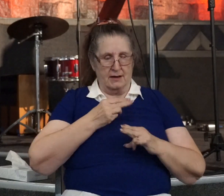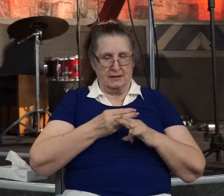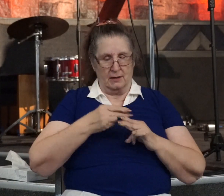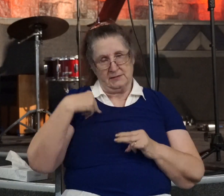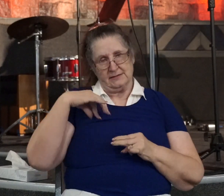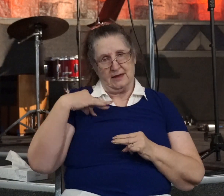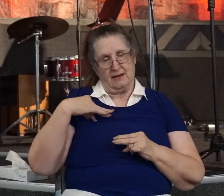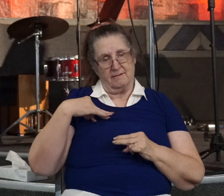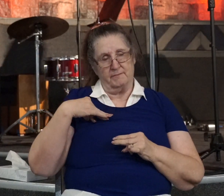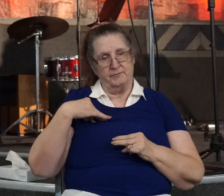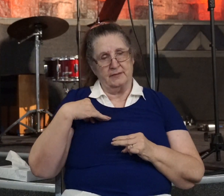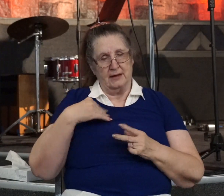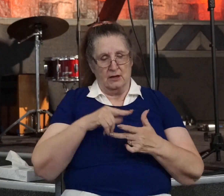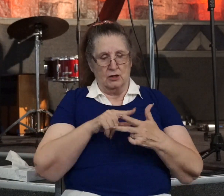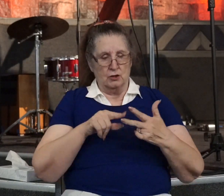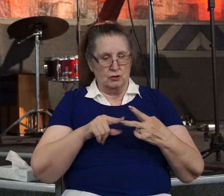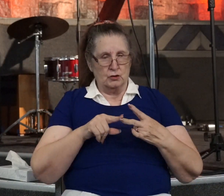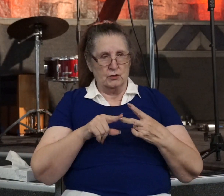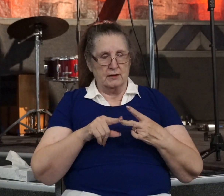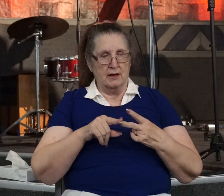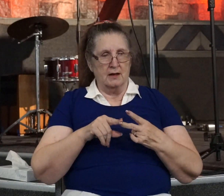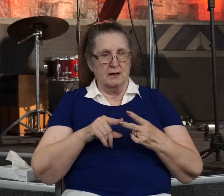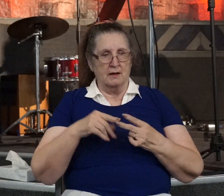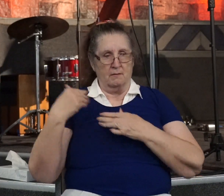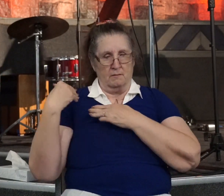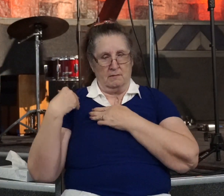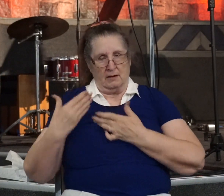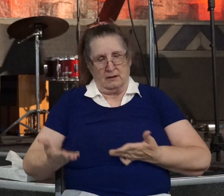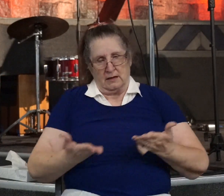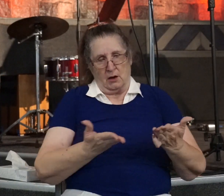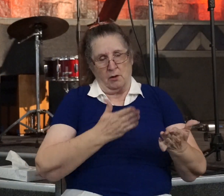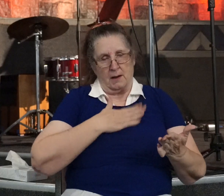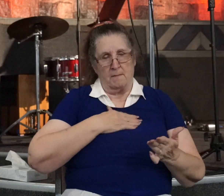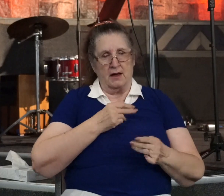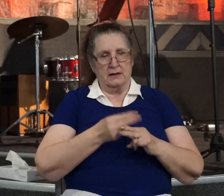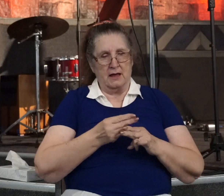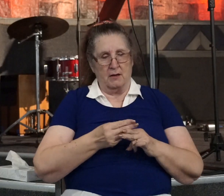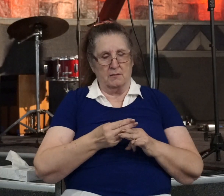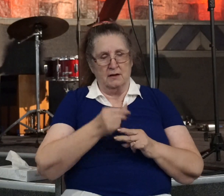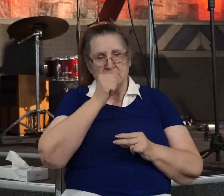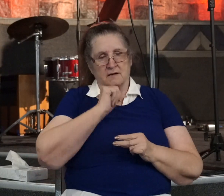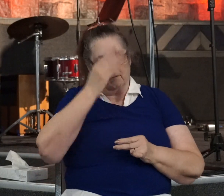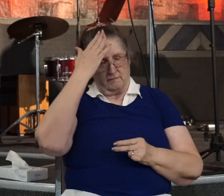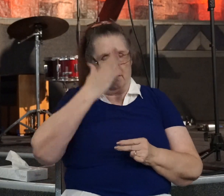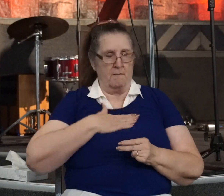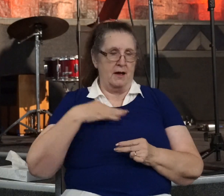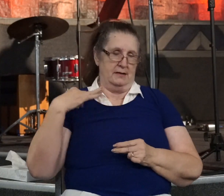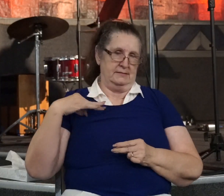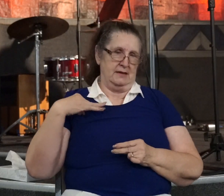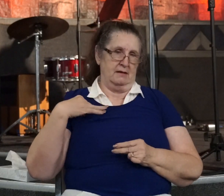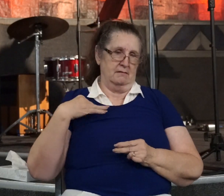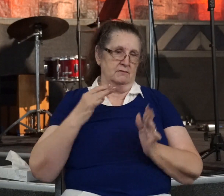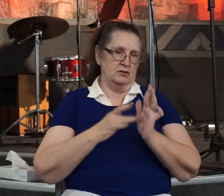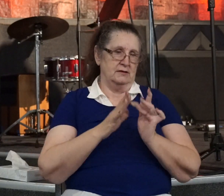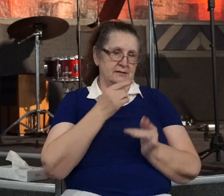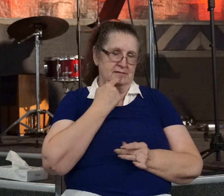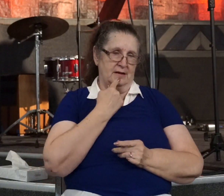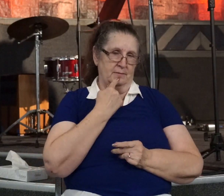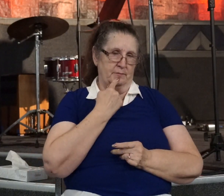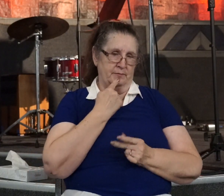So, really two things. Bear my name and suffer for my name's sake. In order for